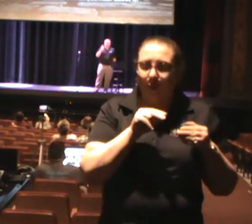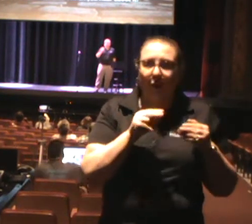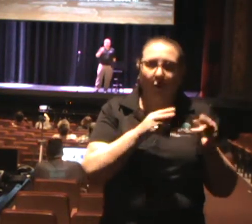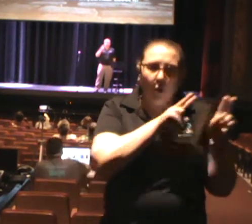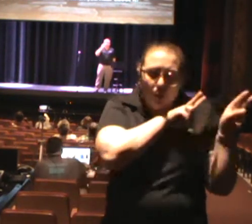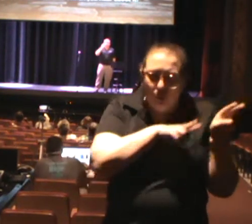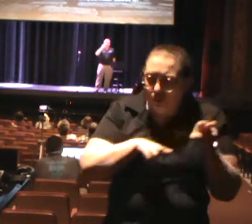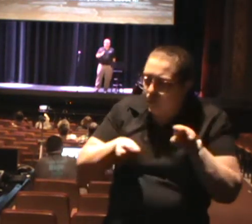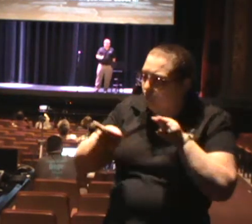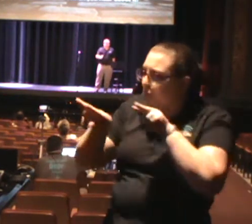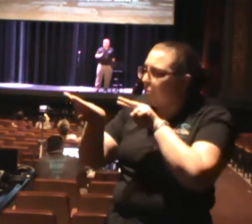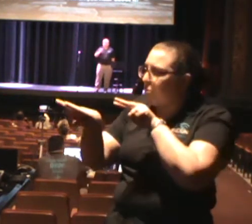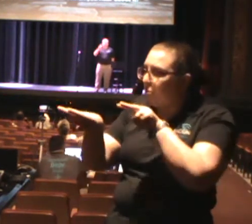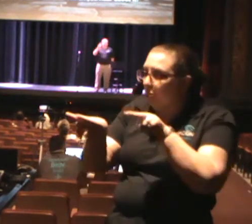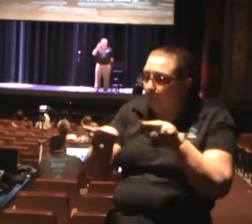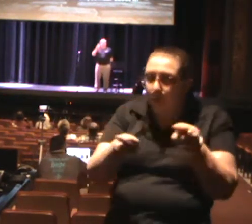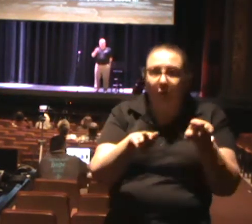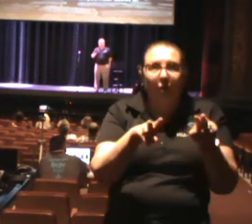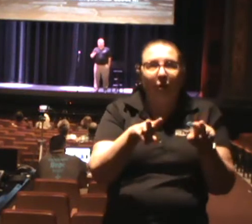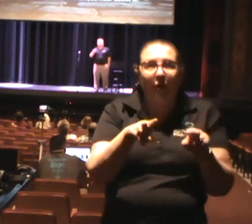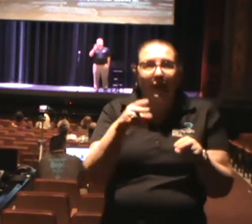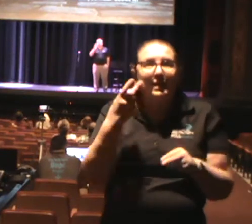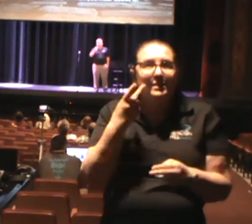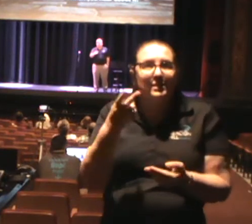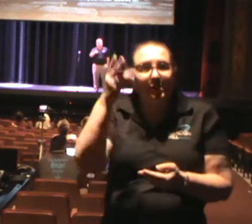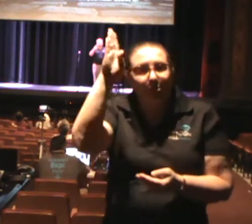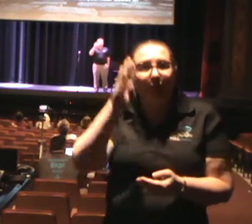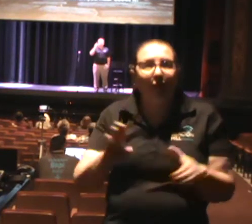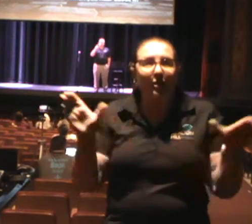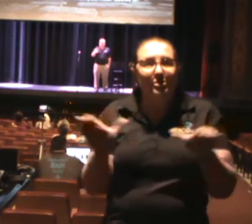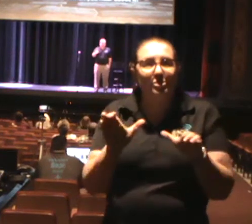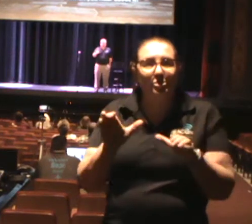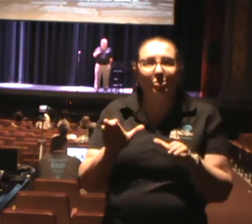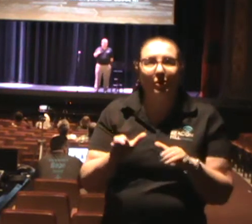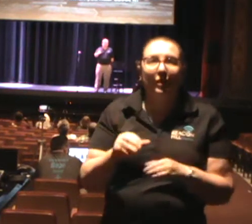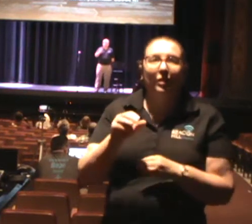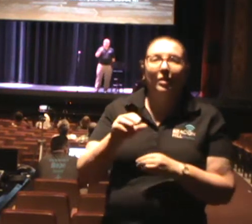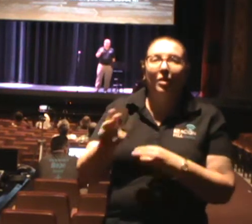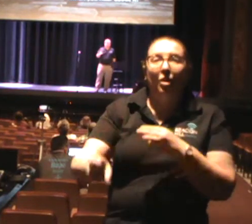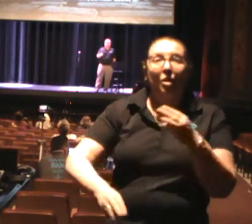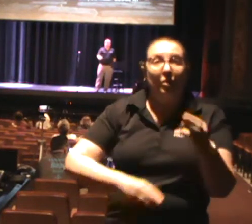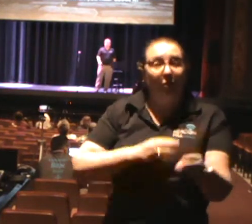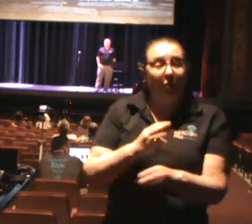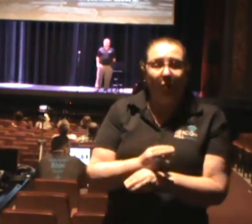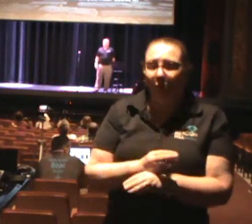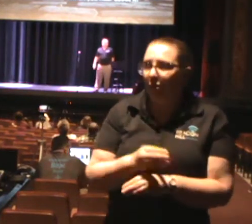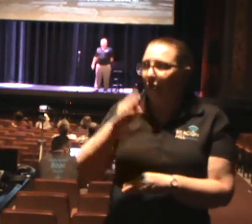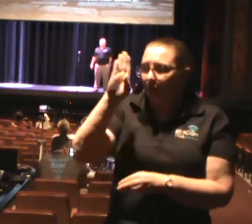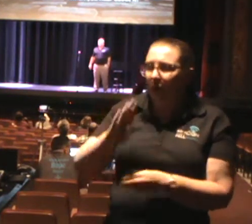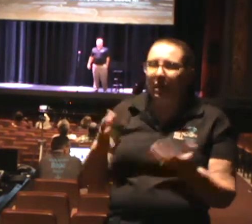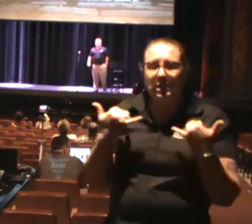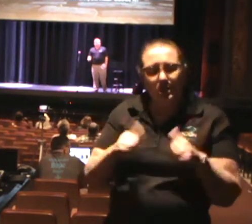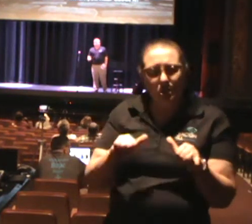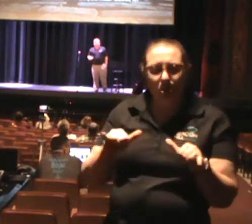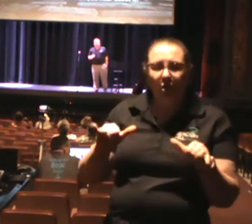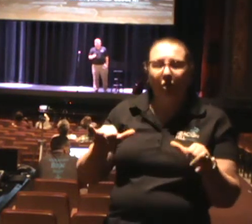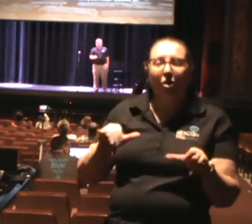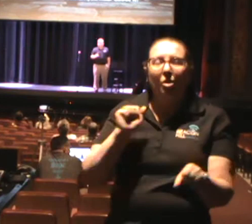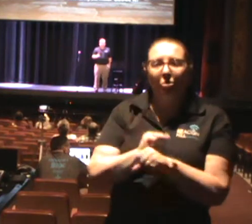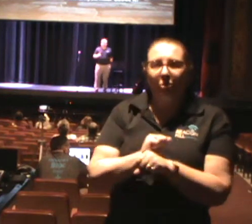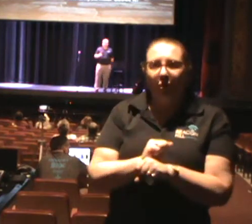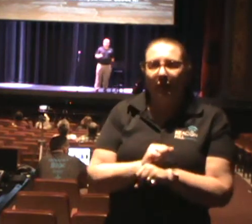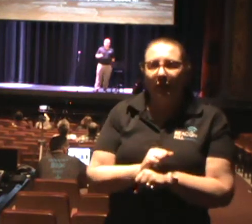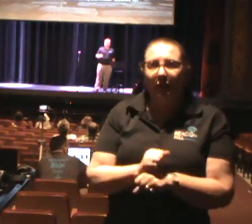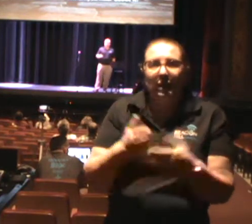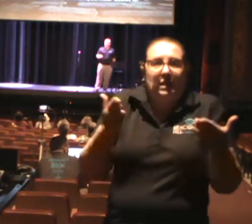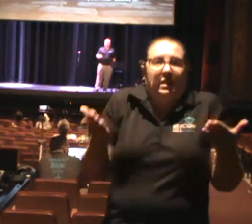work here in this church, in this country, in this world for His glory. And so I would thank you for that, church. And so this morning, I want to